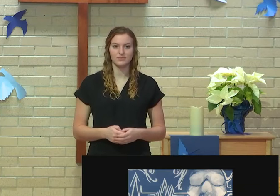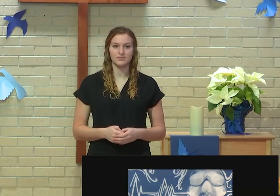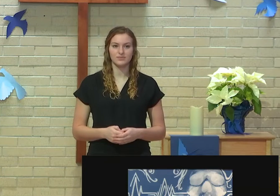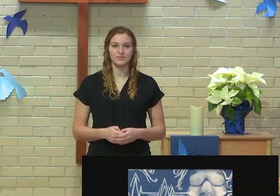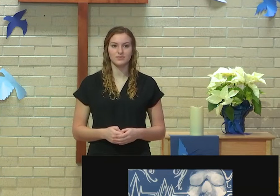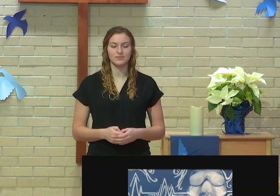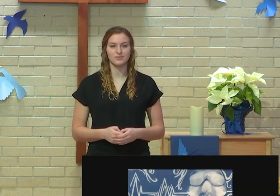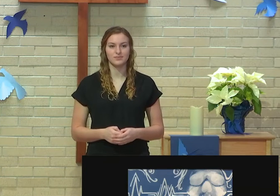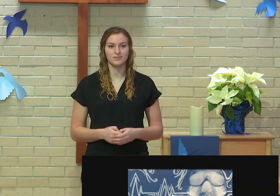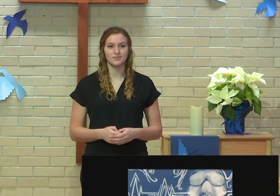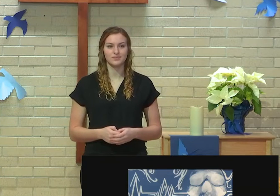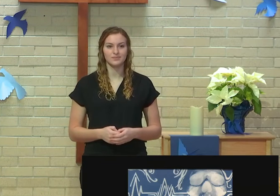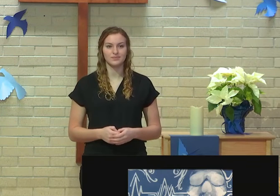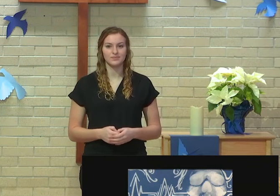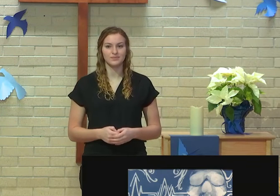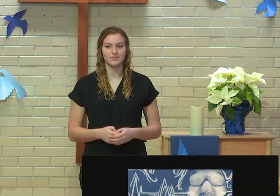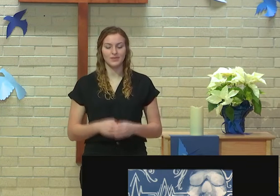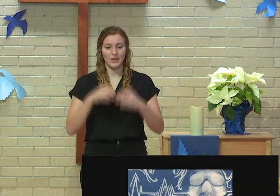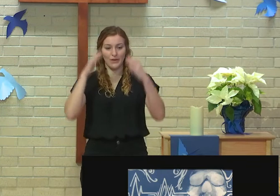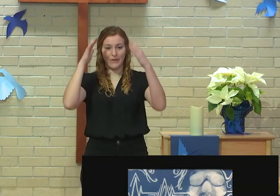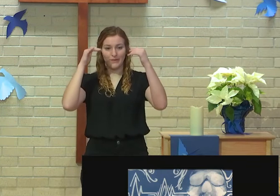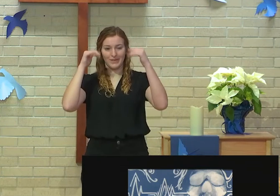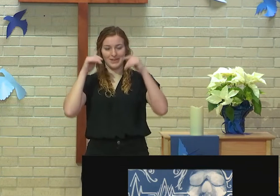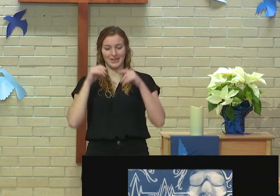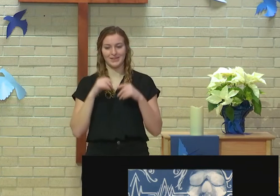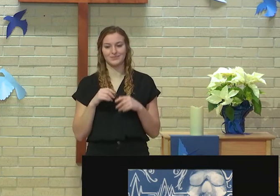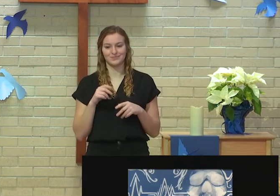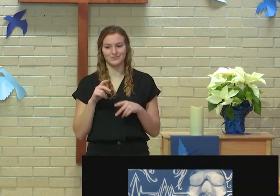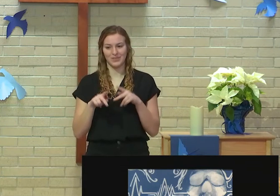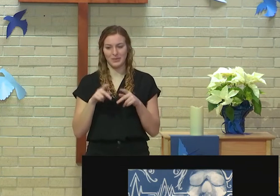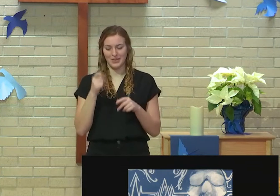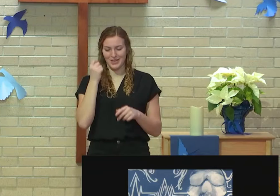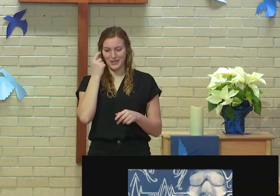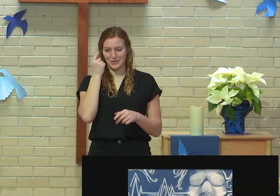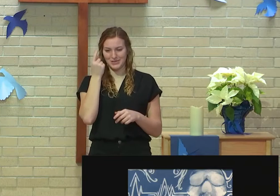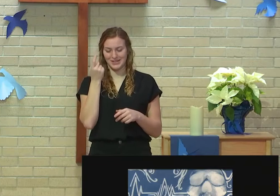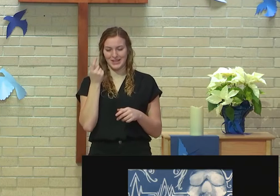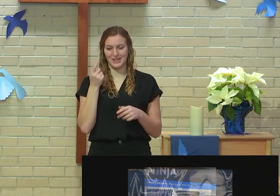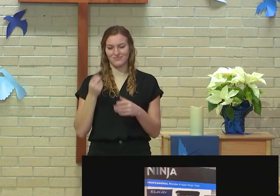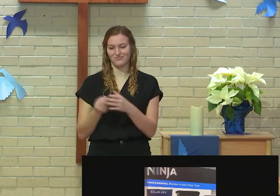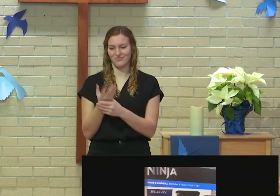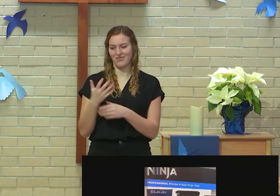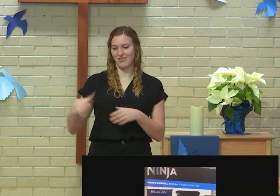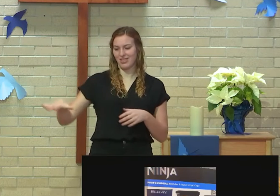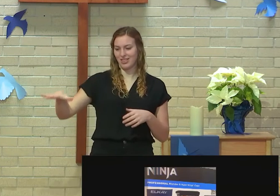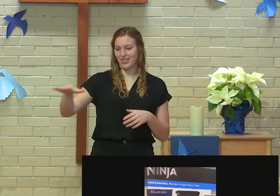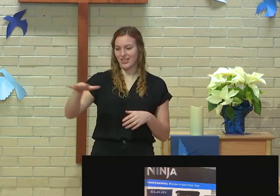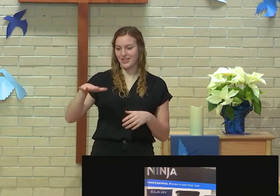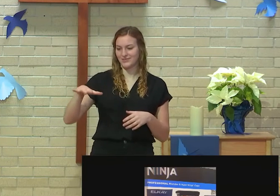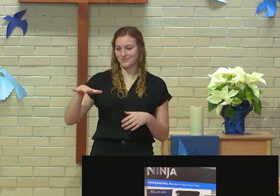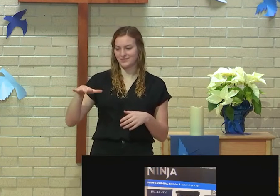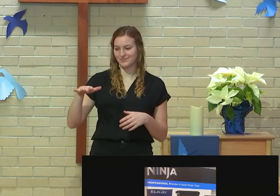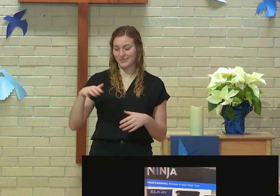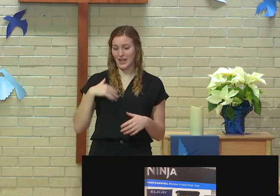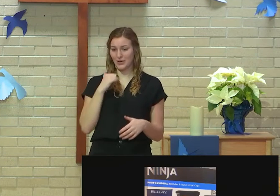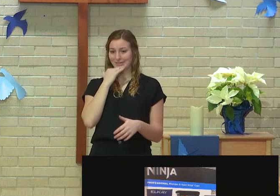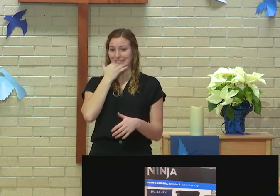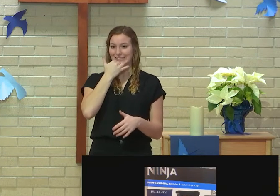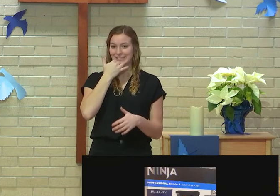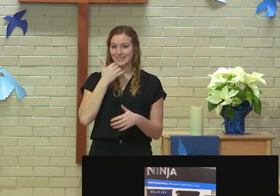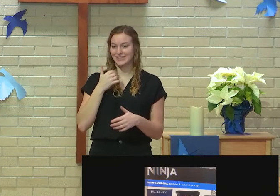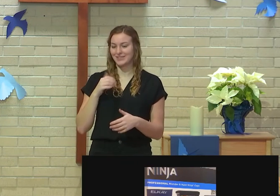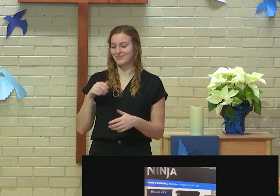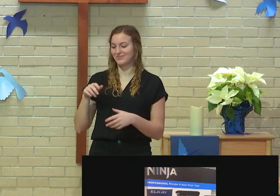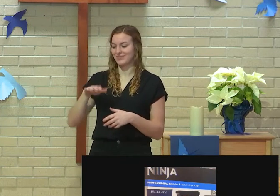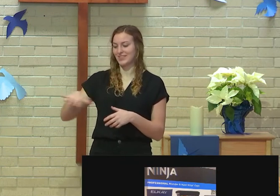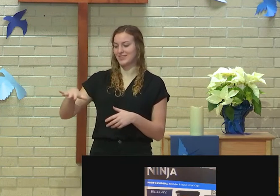I hope my piece gives people a better understanding of how the environment around us has to adapt and grow around our misdoings.